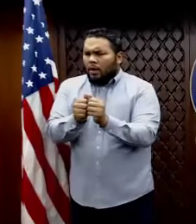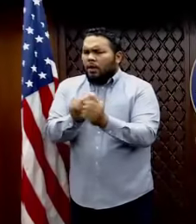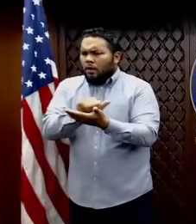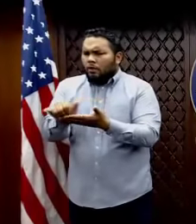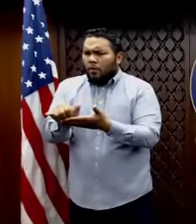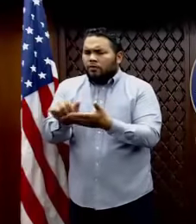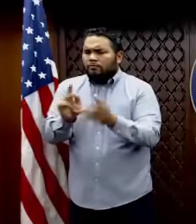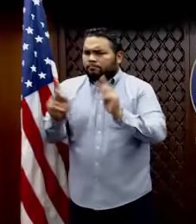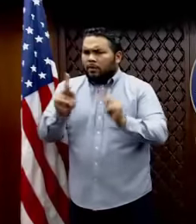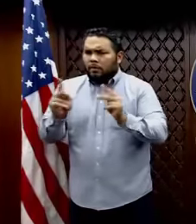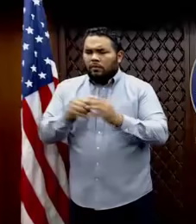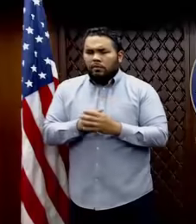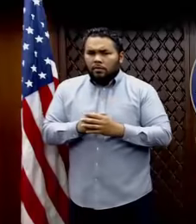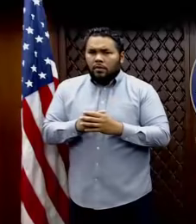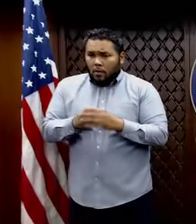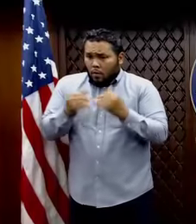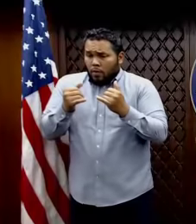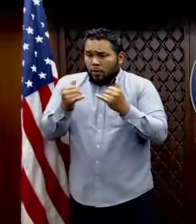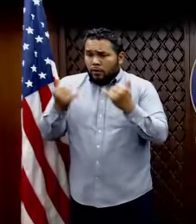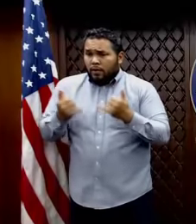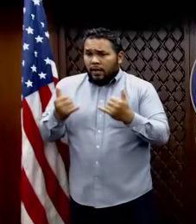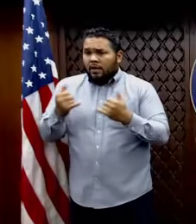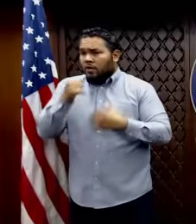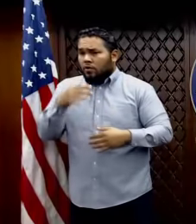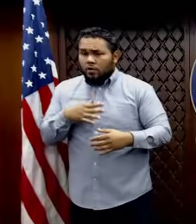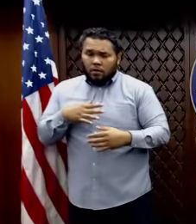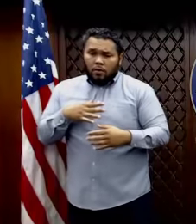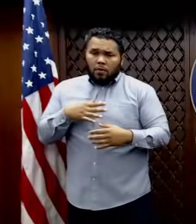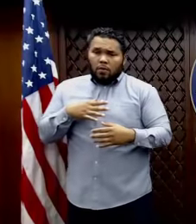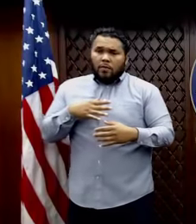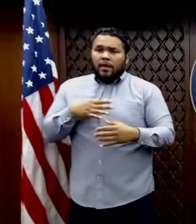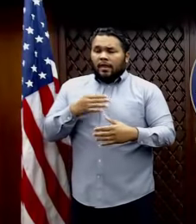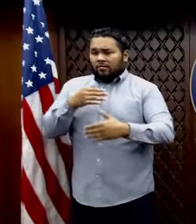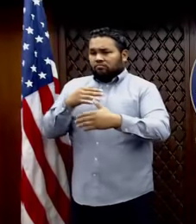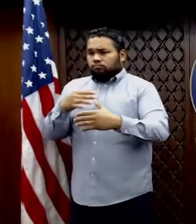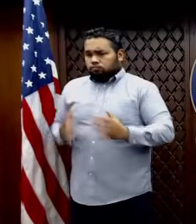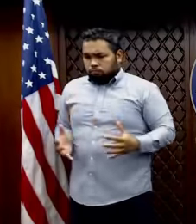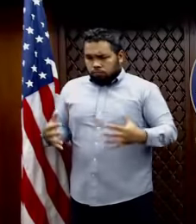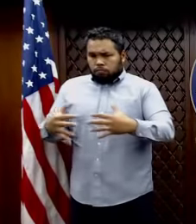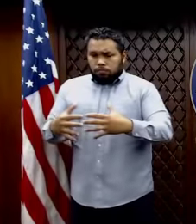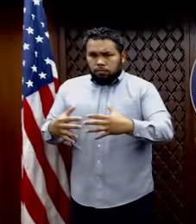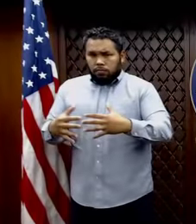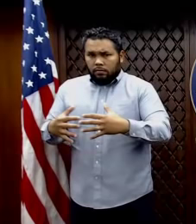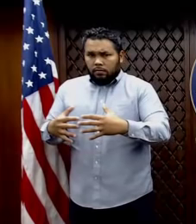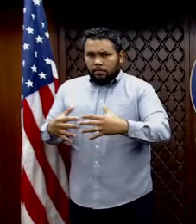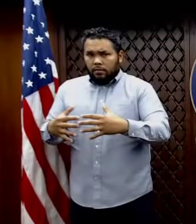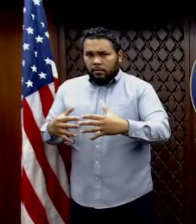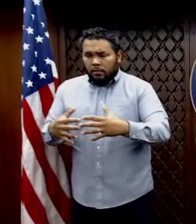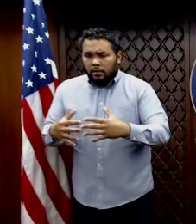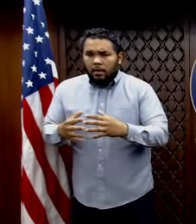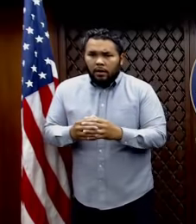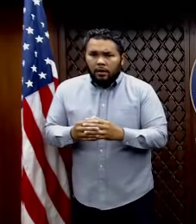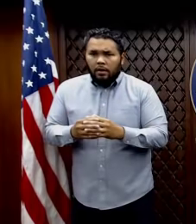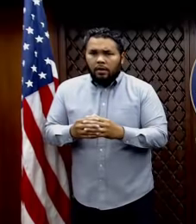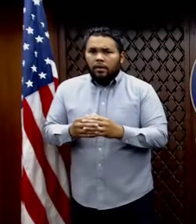a woman in labor at GMH today with symptoms of potential person under investigation. Uh, and so, I know there's been a lot of concern